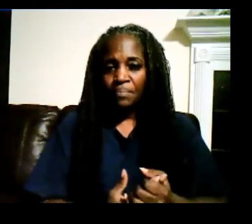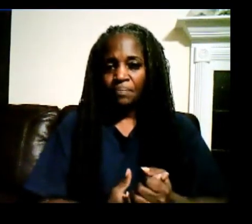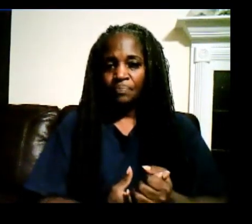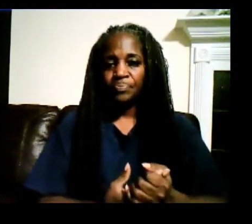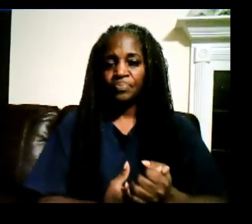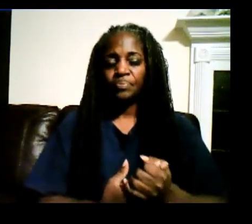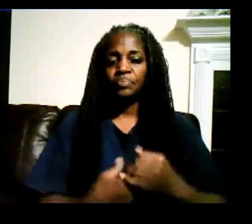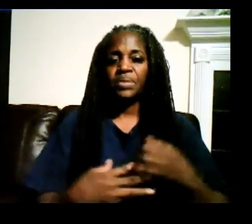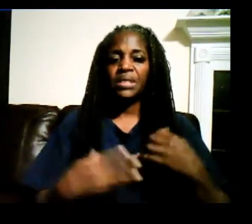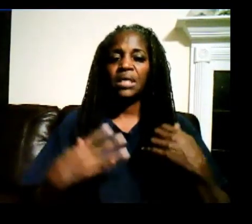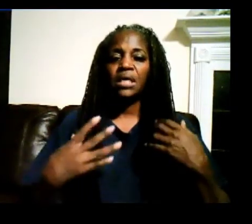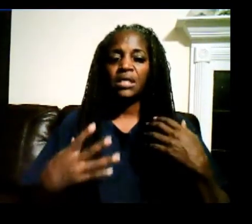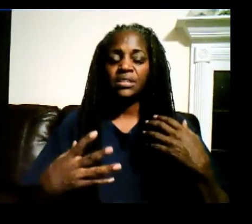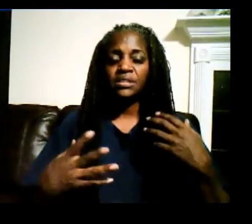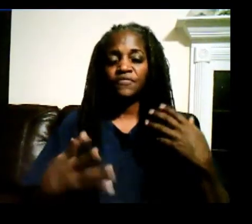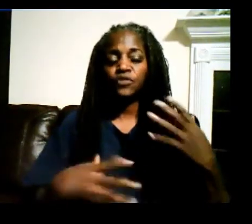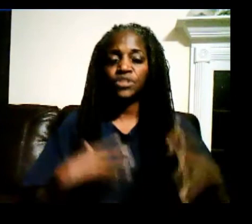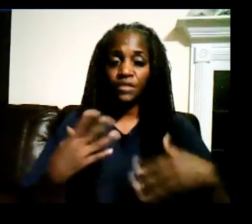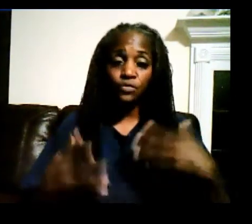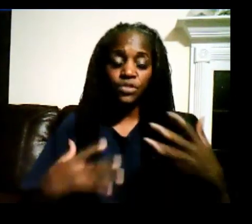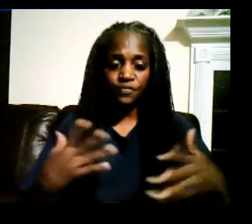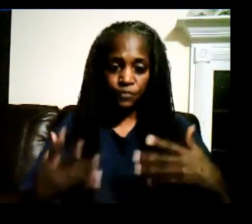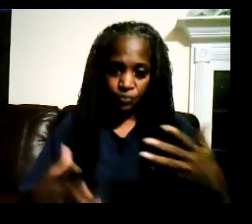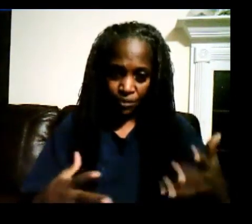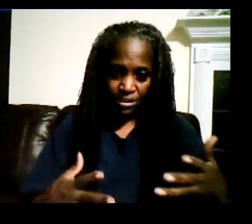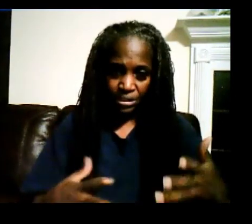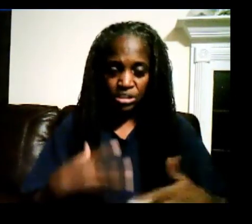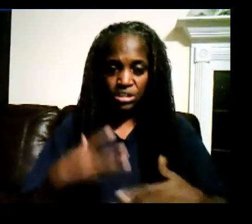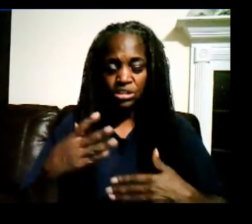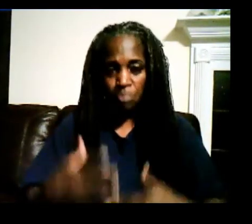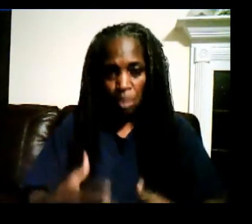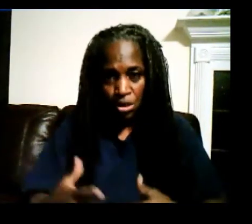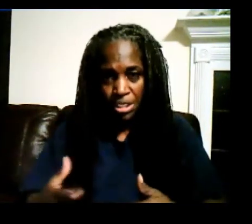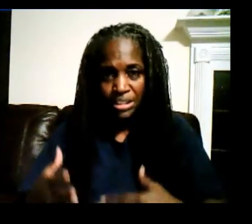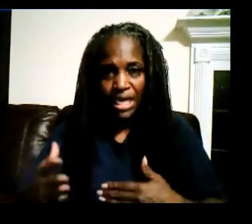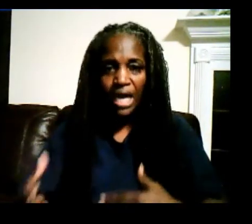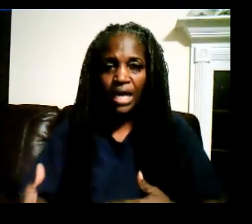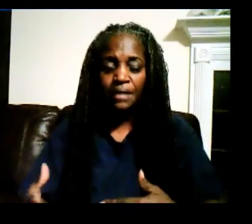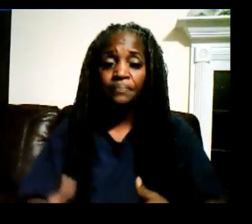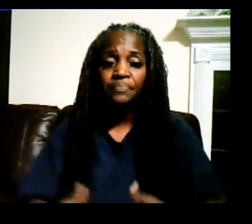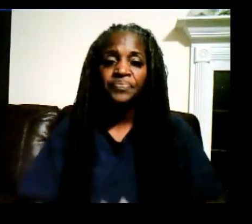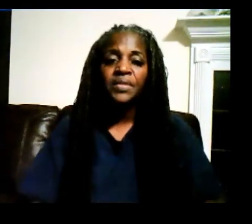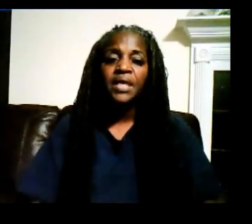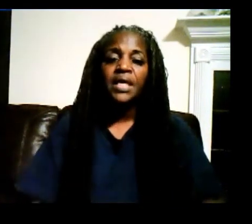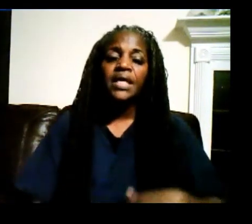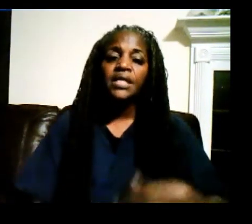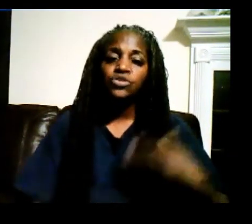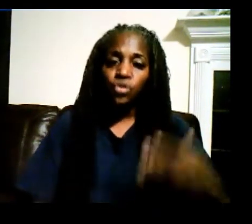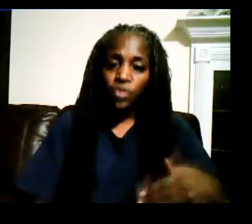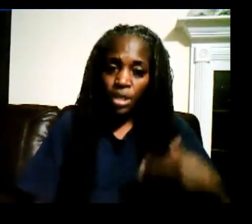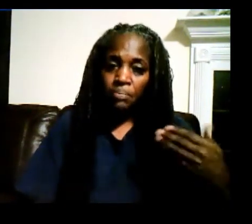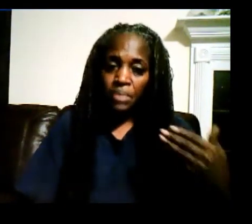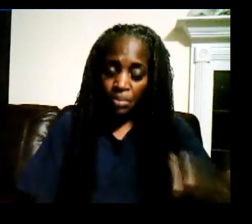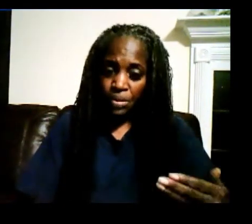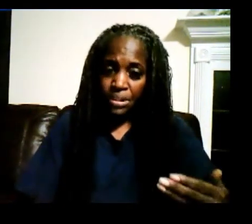because for several different reasons, marking time, stirring up memories,